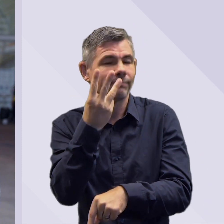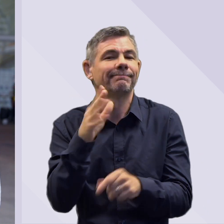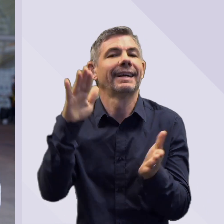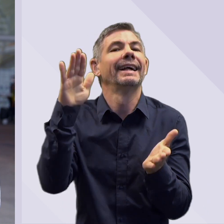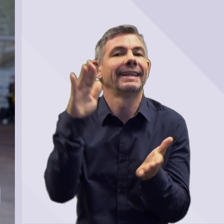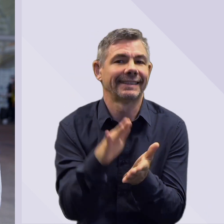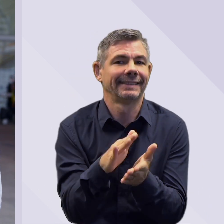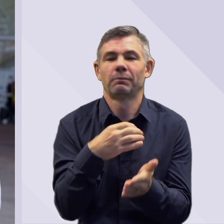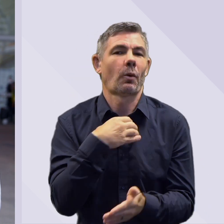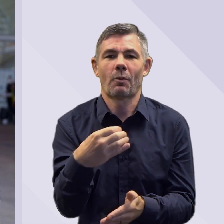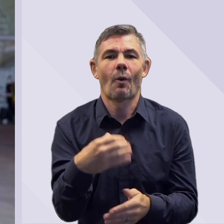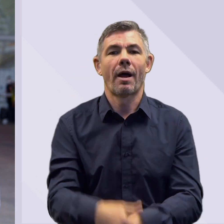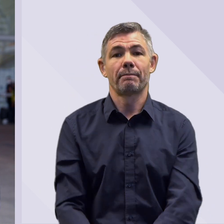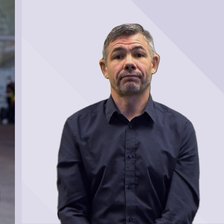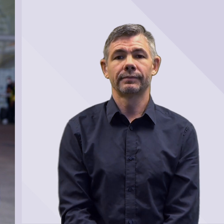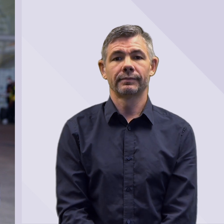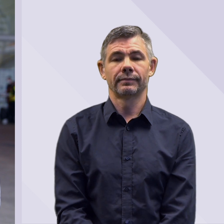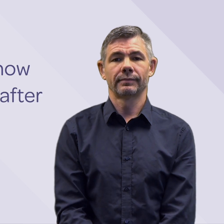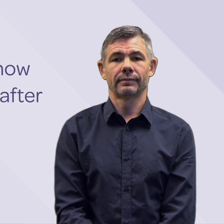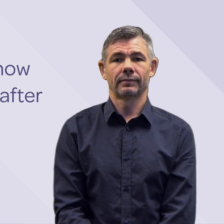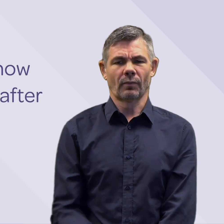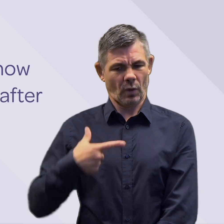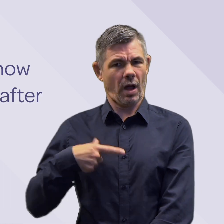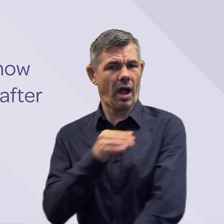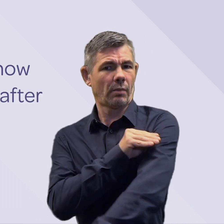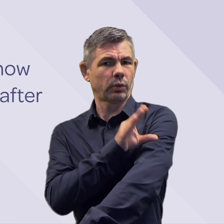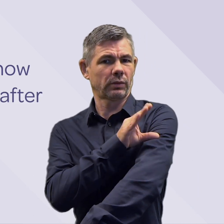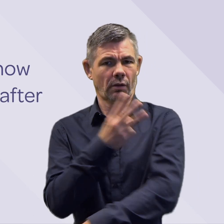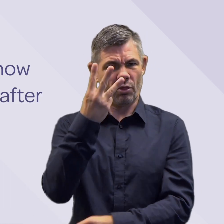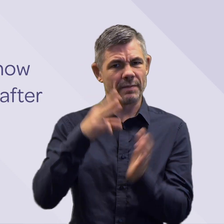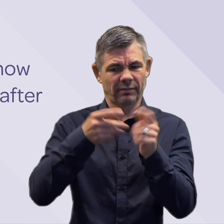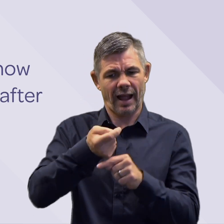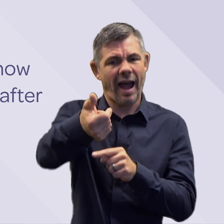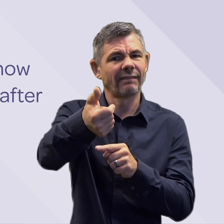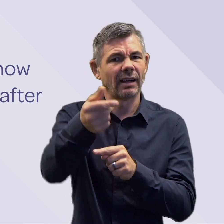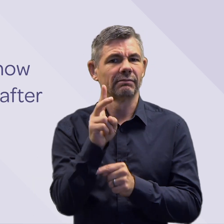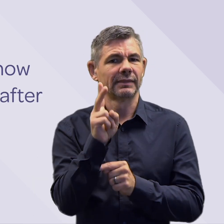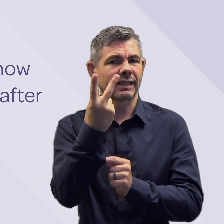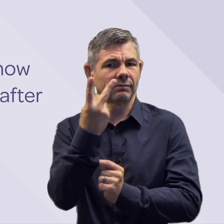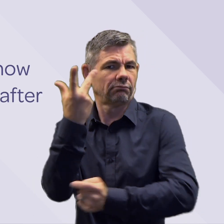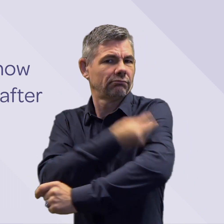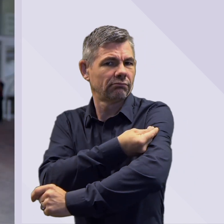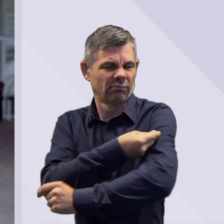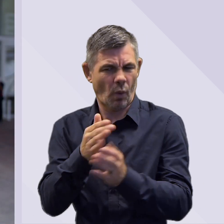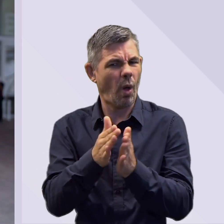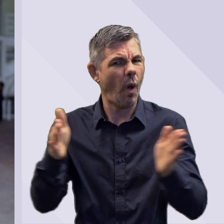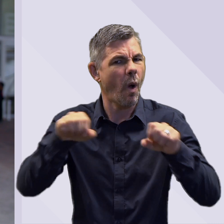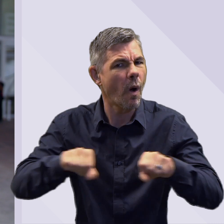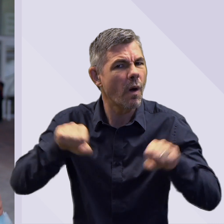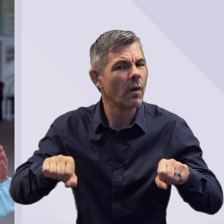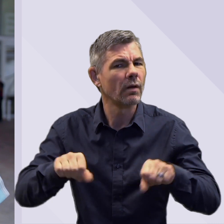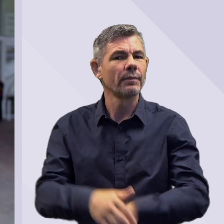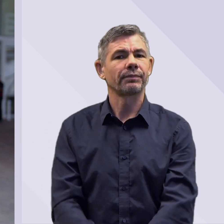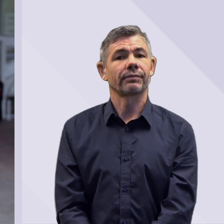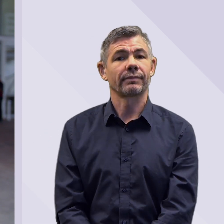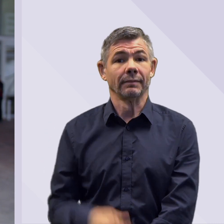in terms of reducing your side effects. Why is the booster now given three months after the second dose? We need to